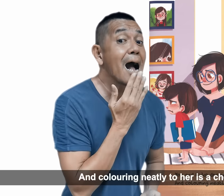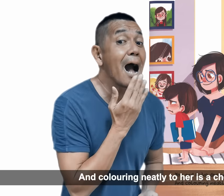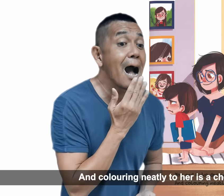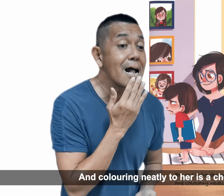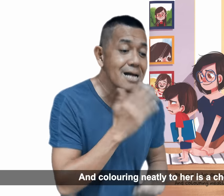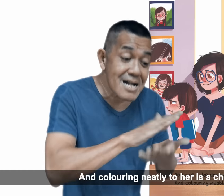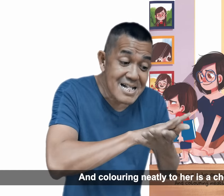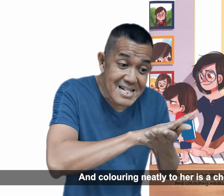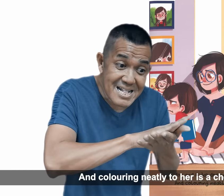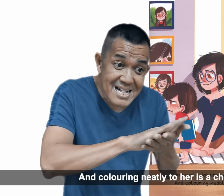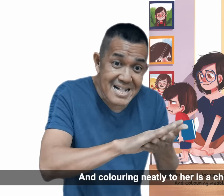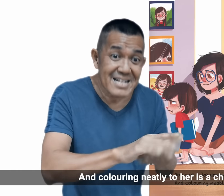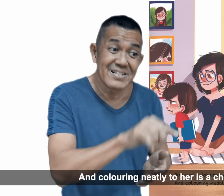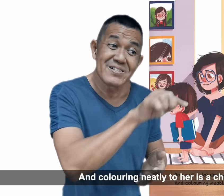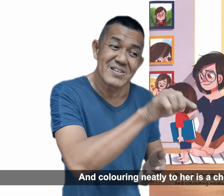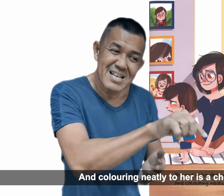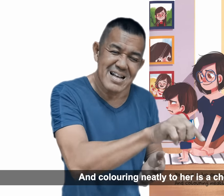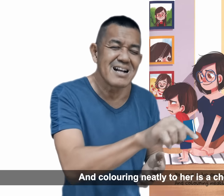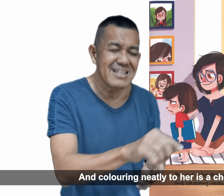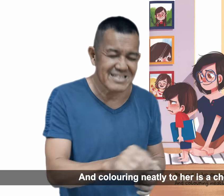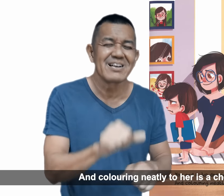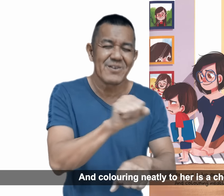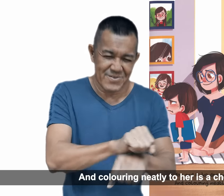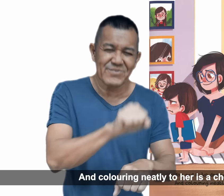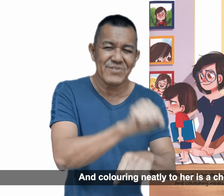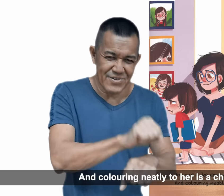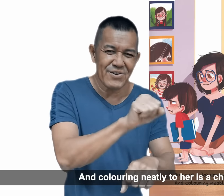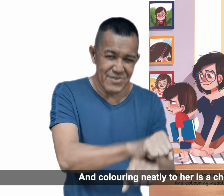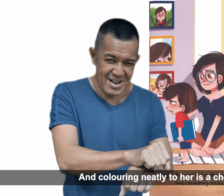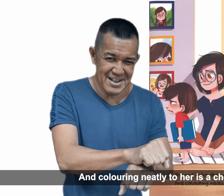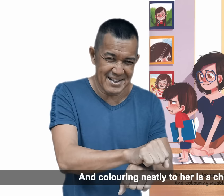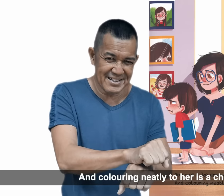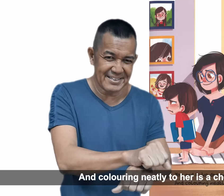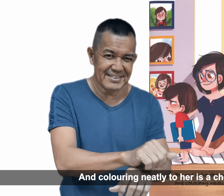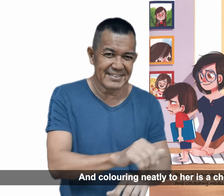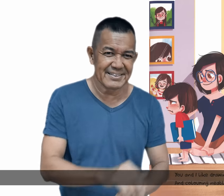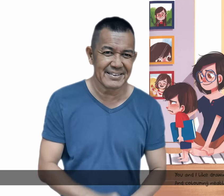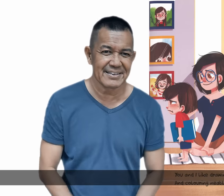And colouring neatly to her is a chore.